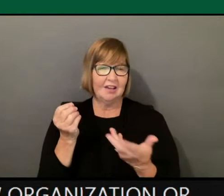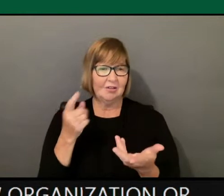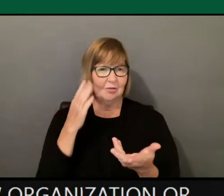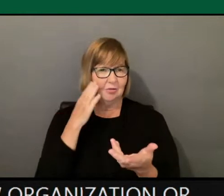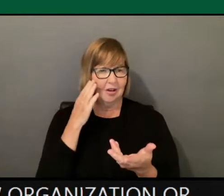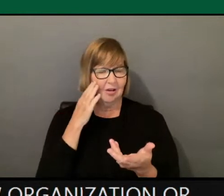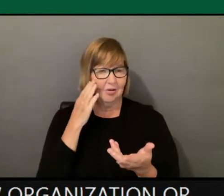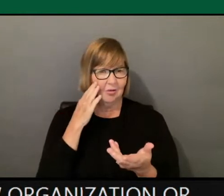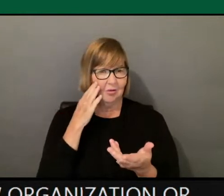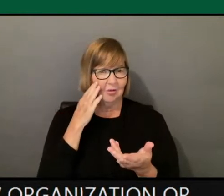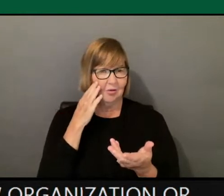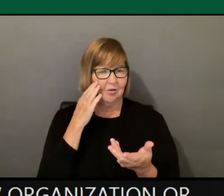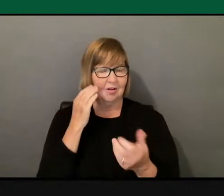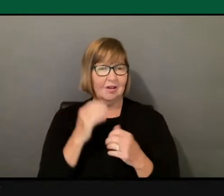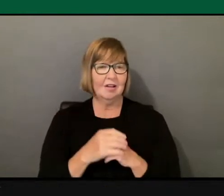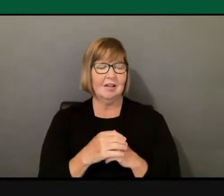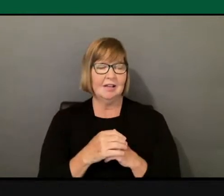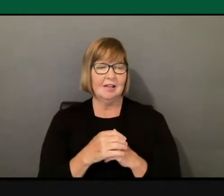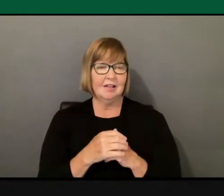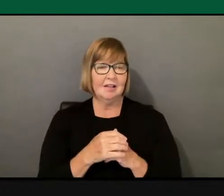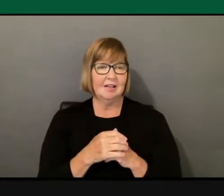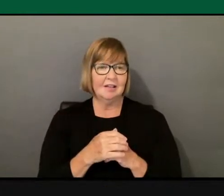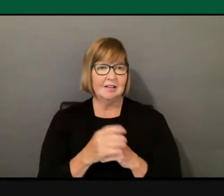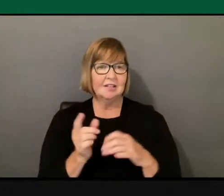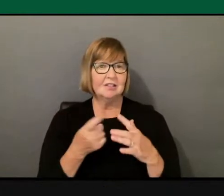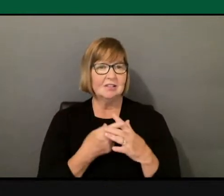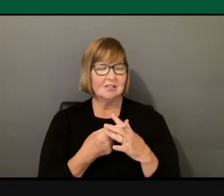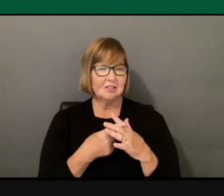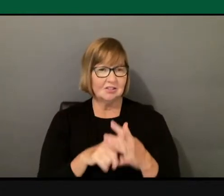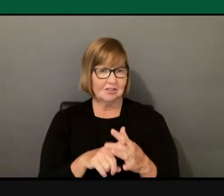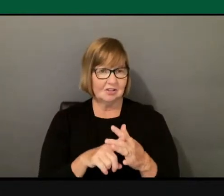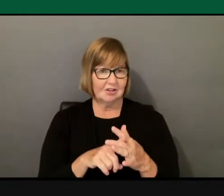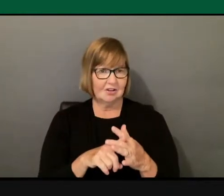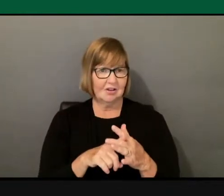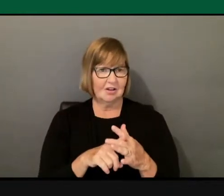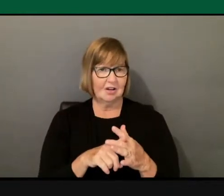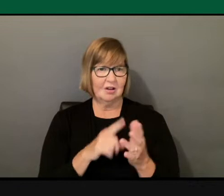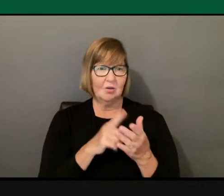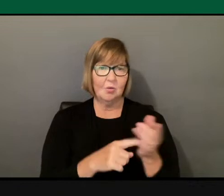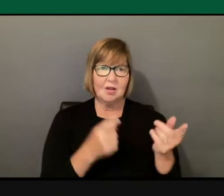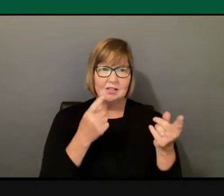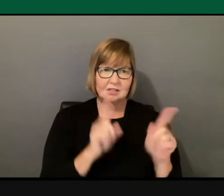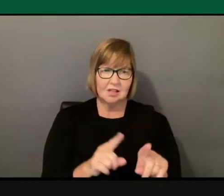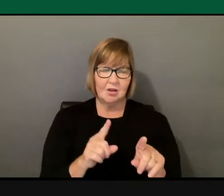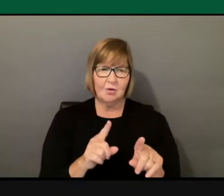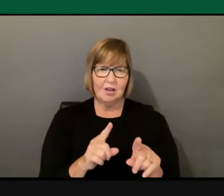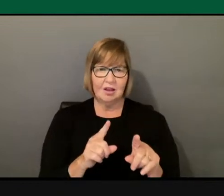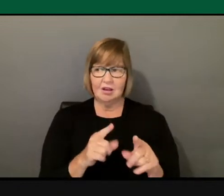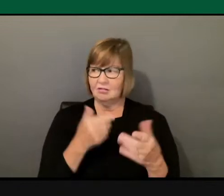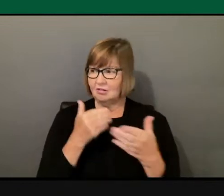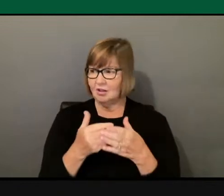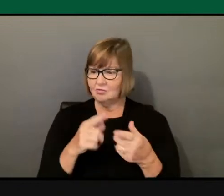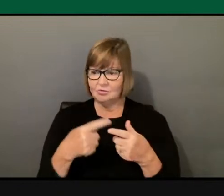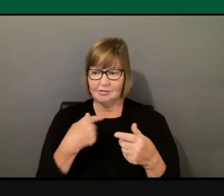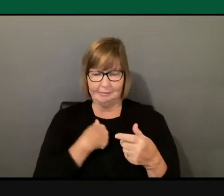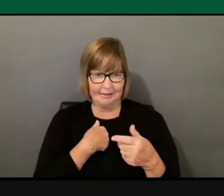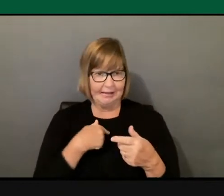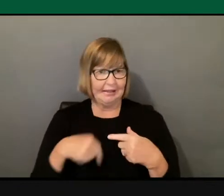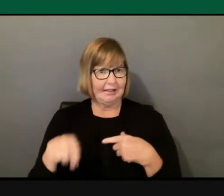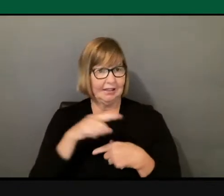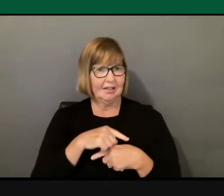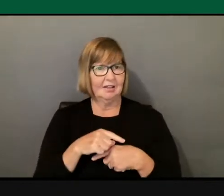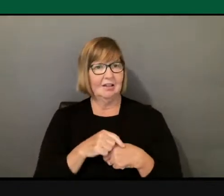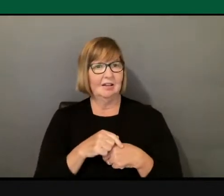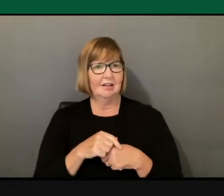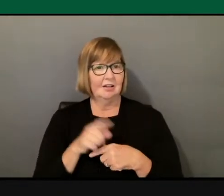And then again, start also of what's going on right around me. I mean, you're here. You're here.